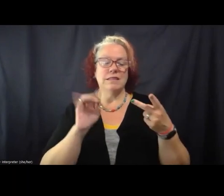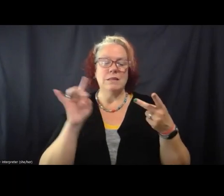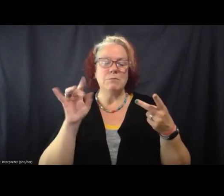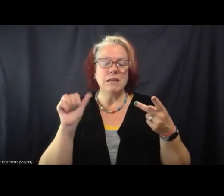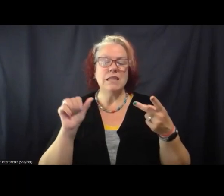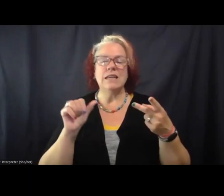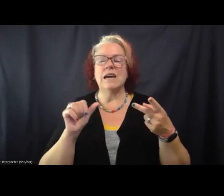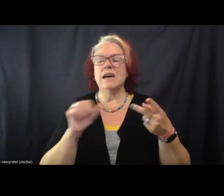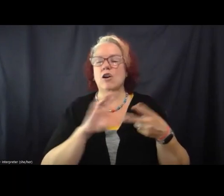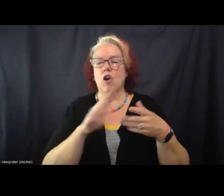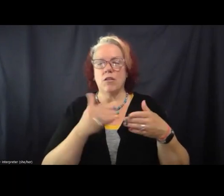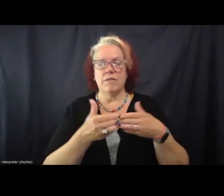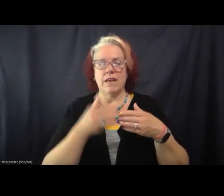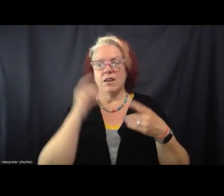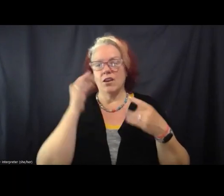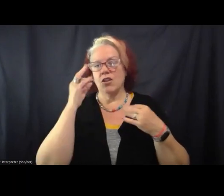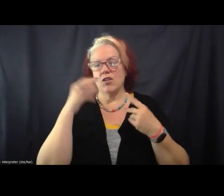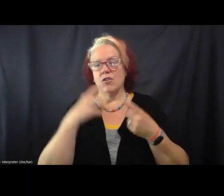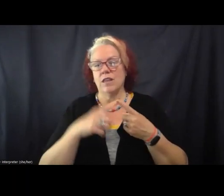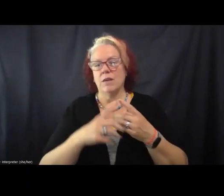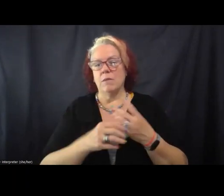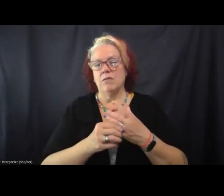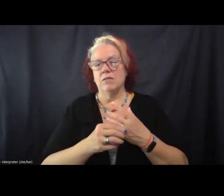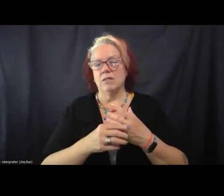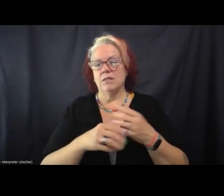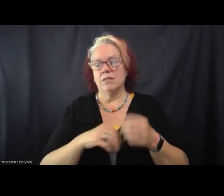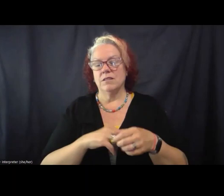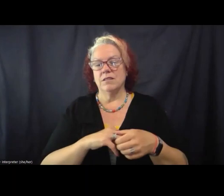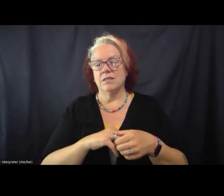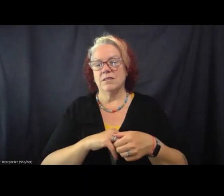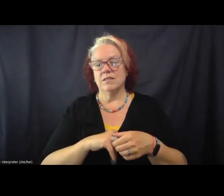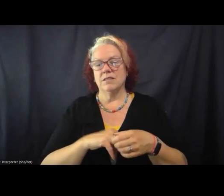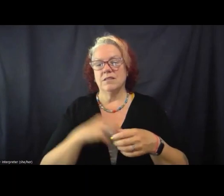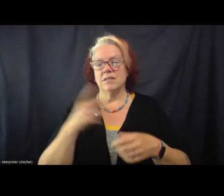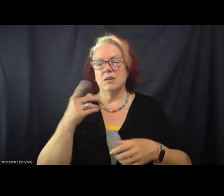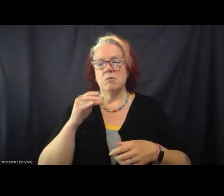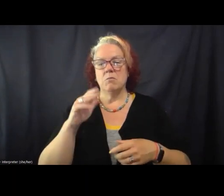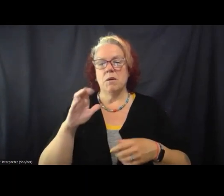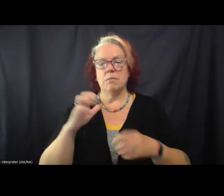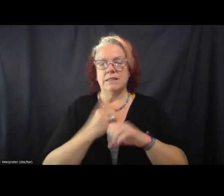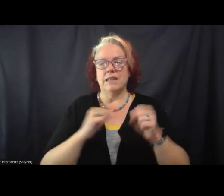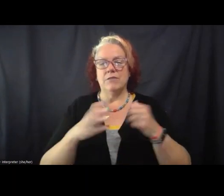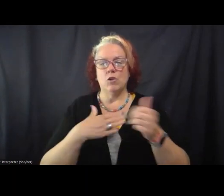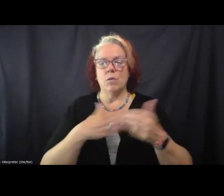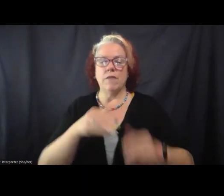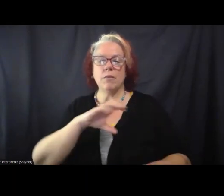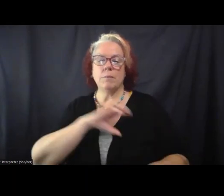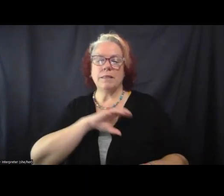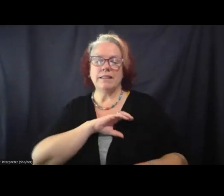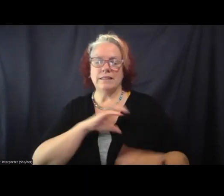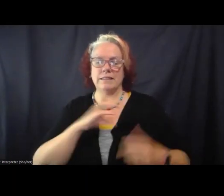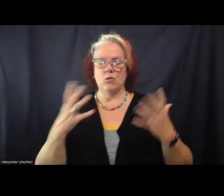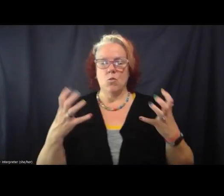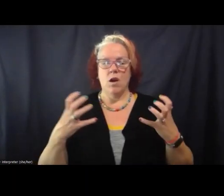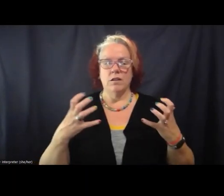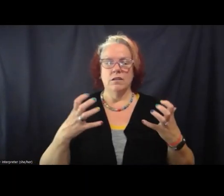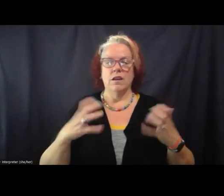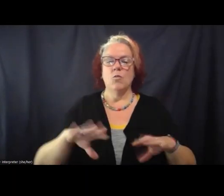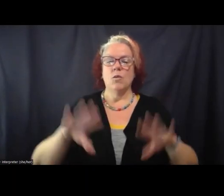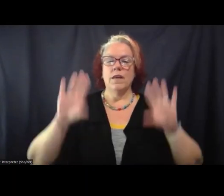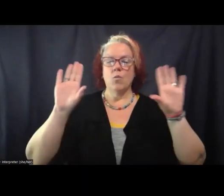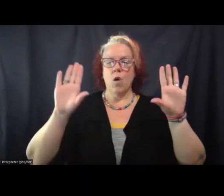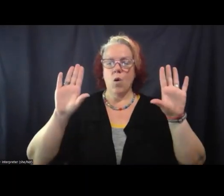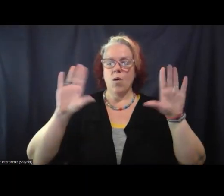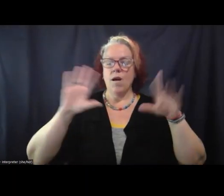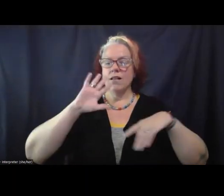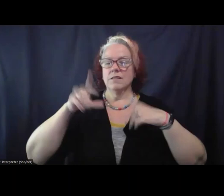they're thinking about public safety or community safety as just whatever the cops want. And we're like, let's talk about community